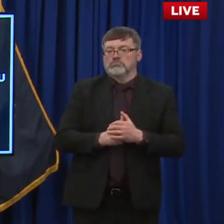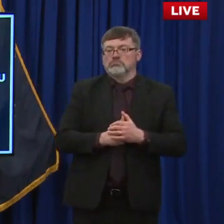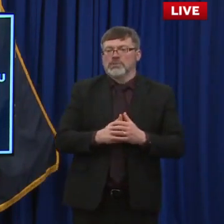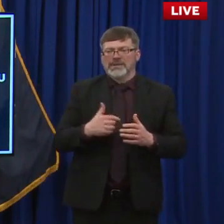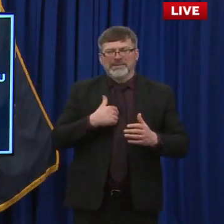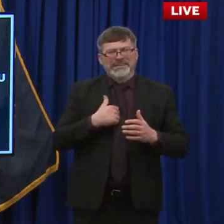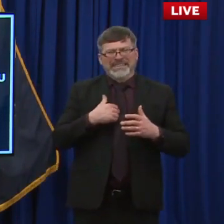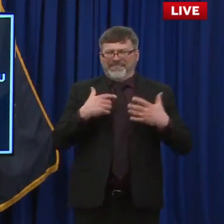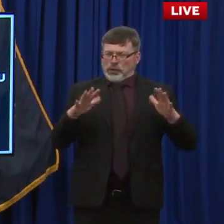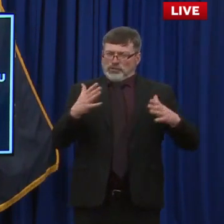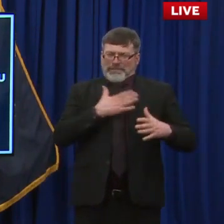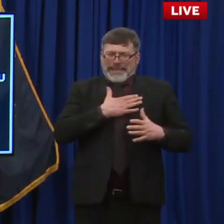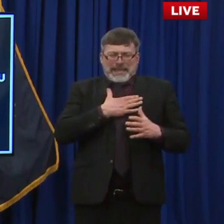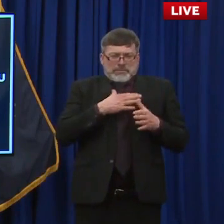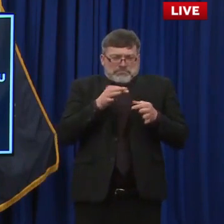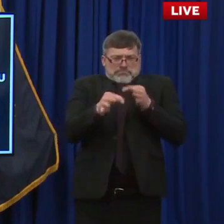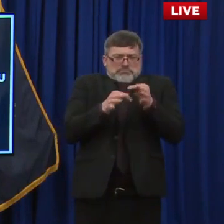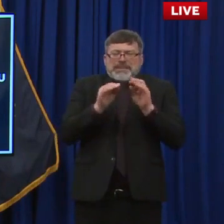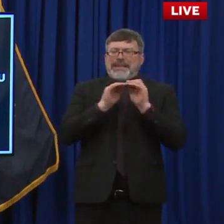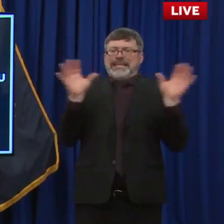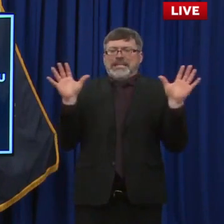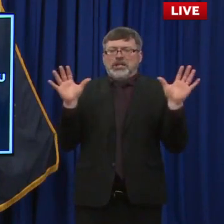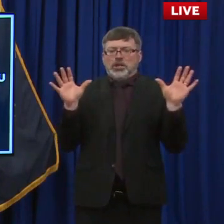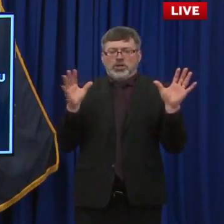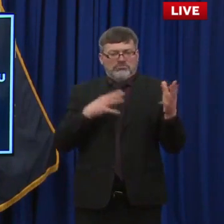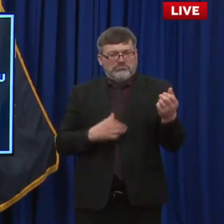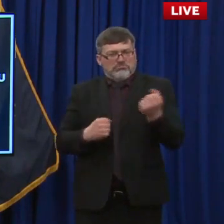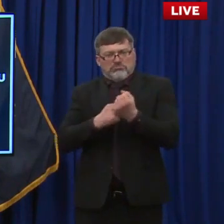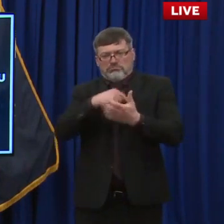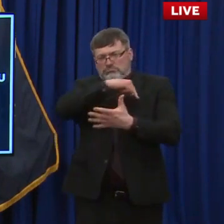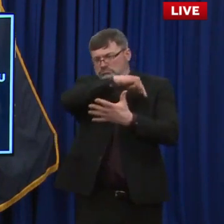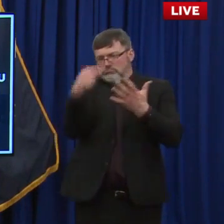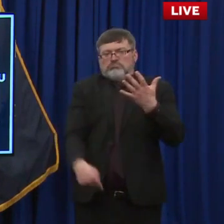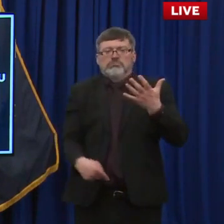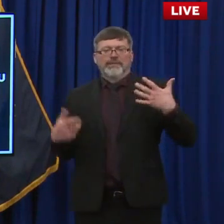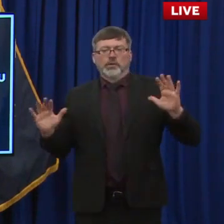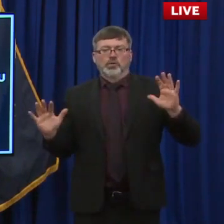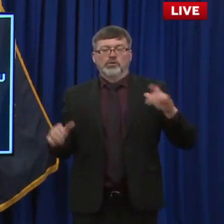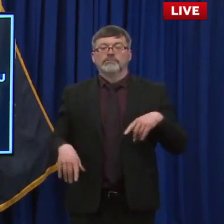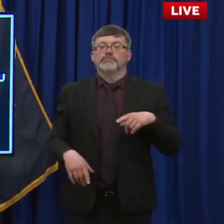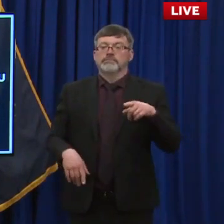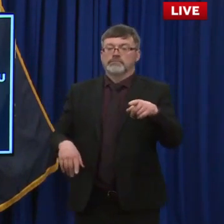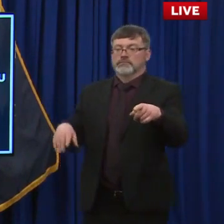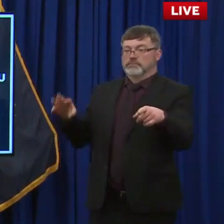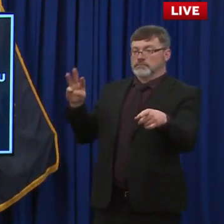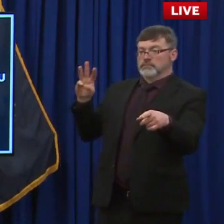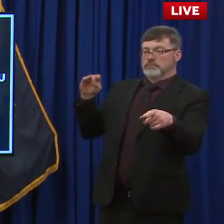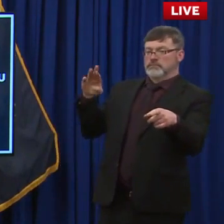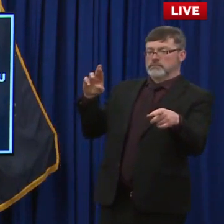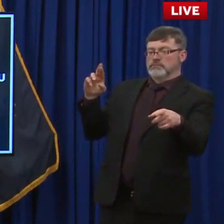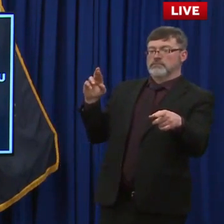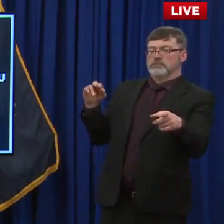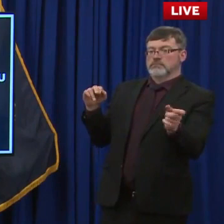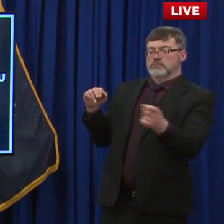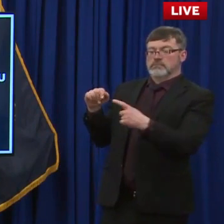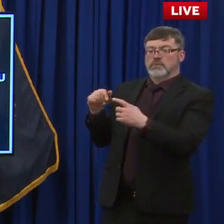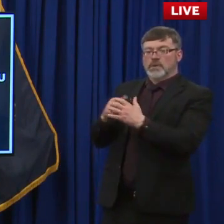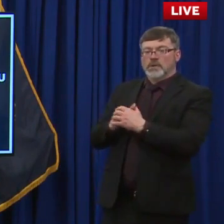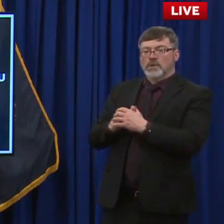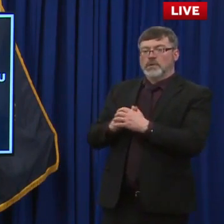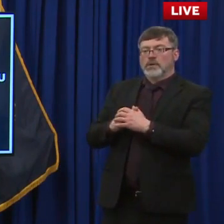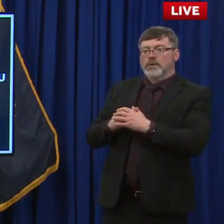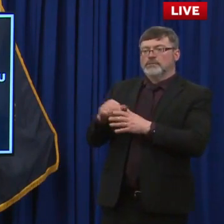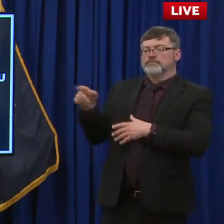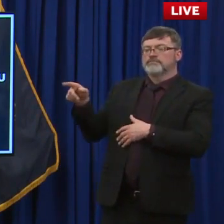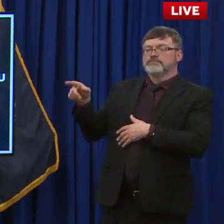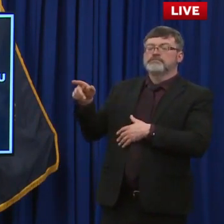support of those recommendations and initiatives very clear. Speaking of support, uh, what do you say to people who, uh, take